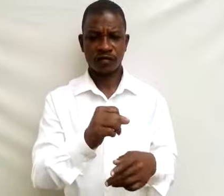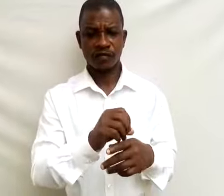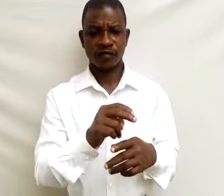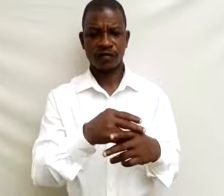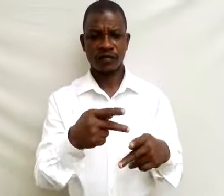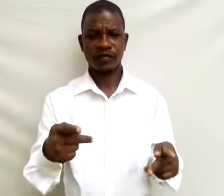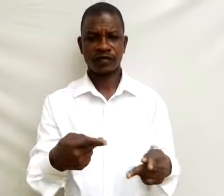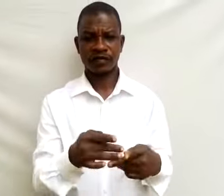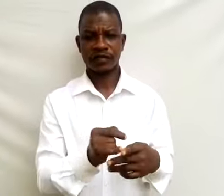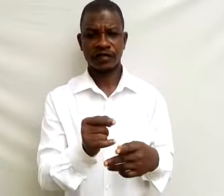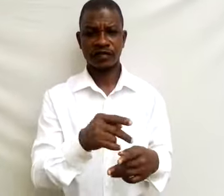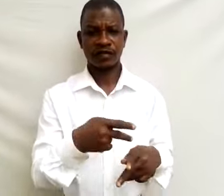9.